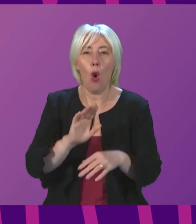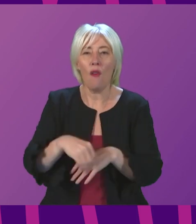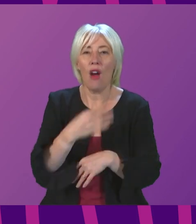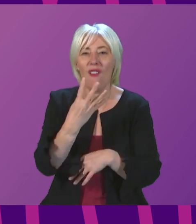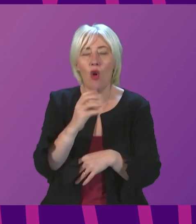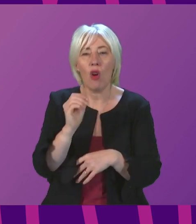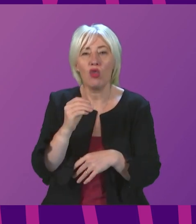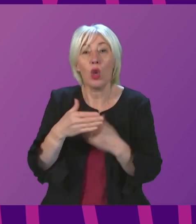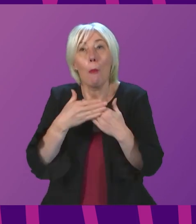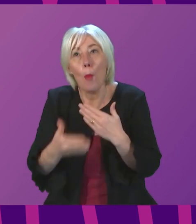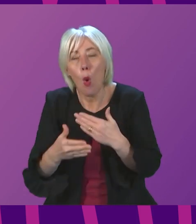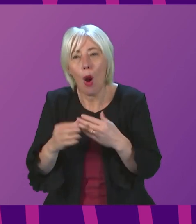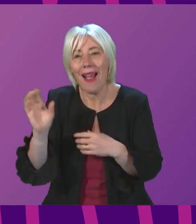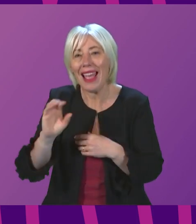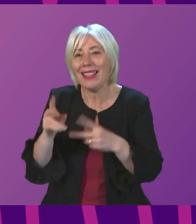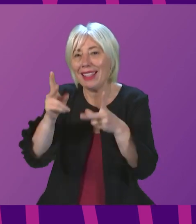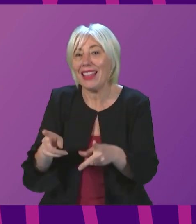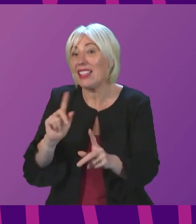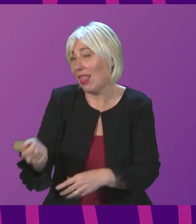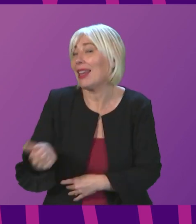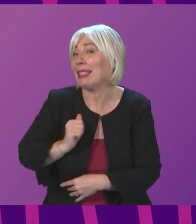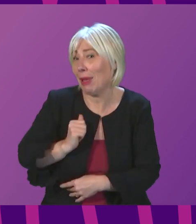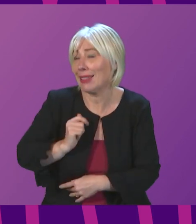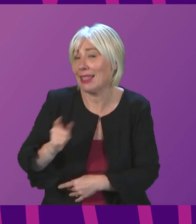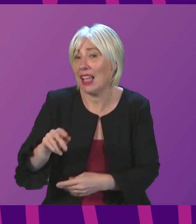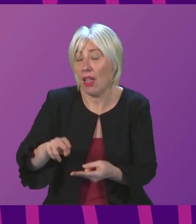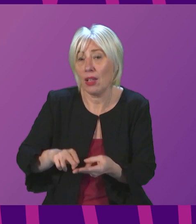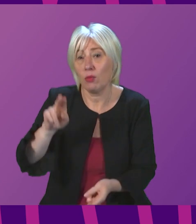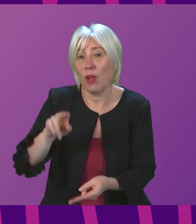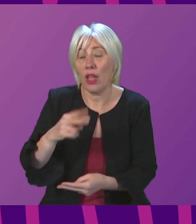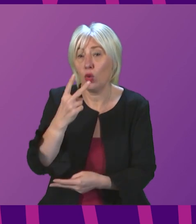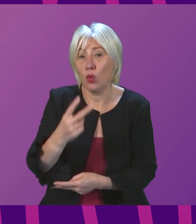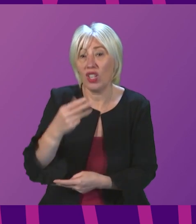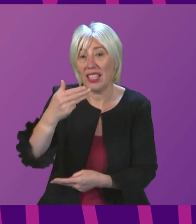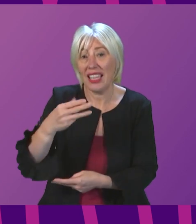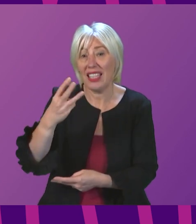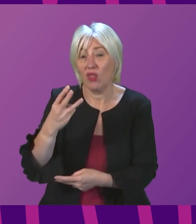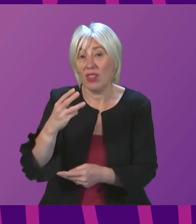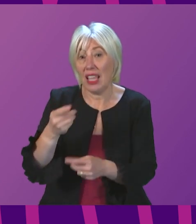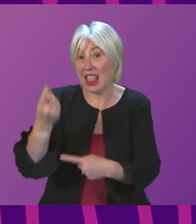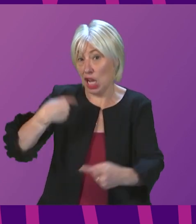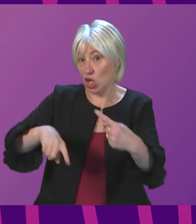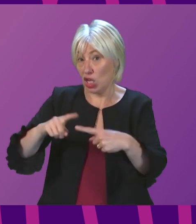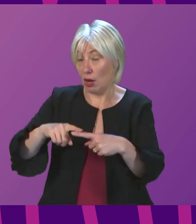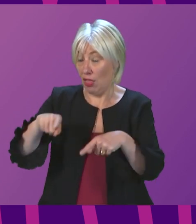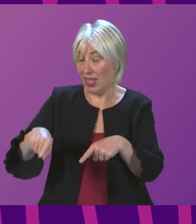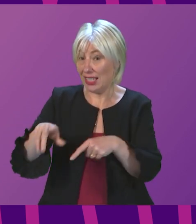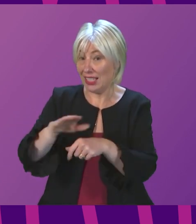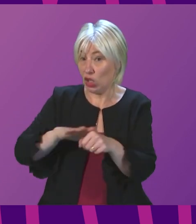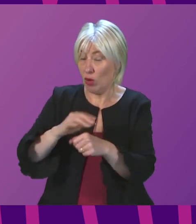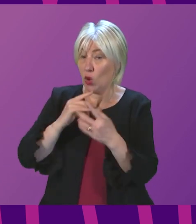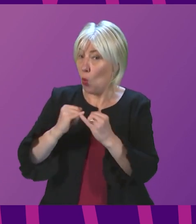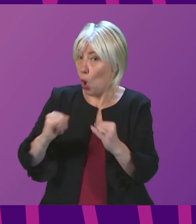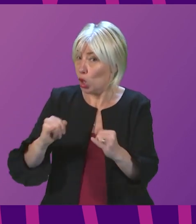more cancer deaths than were expected this year. That is higher than the 293 last year. This is getting worse, not better.